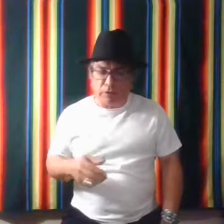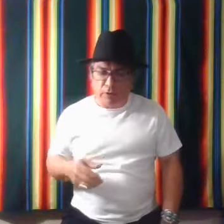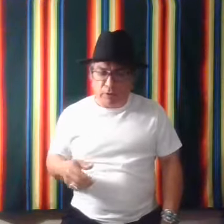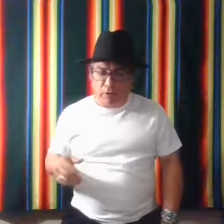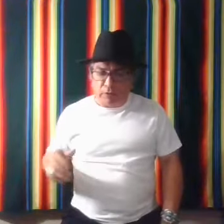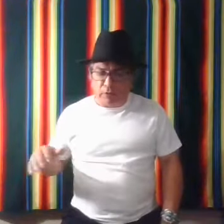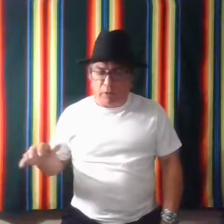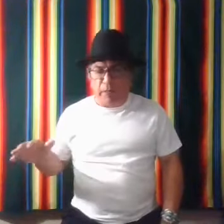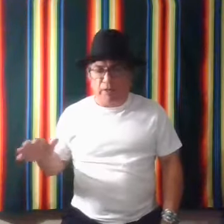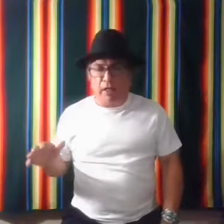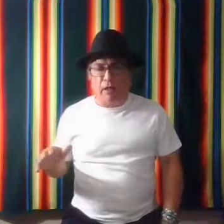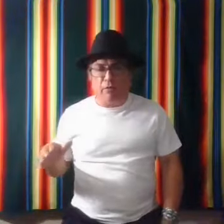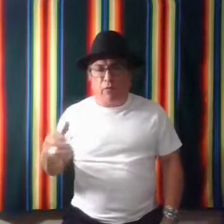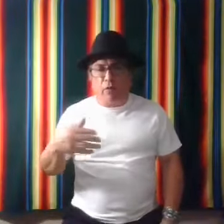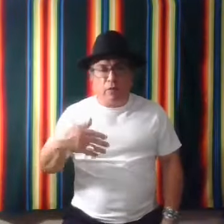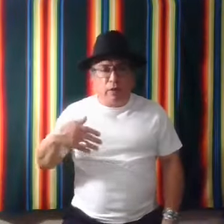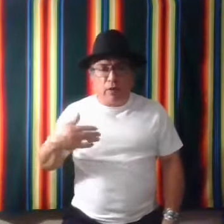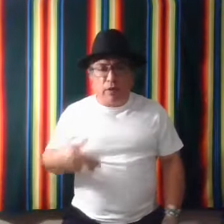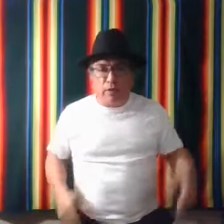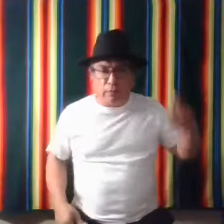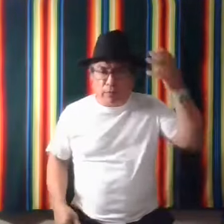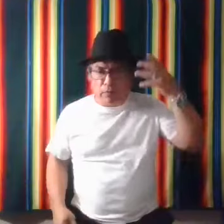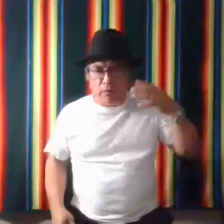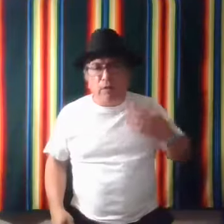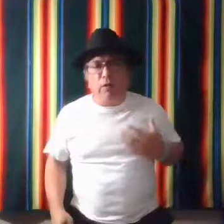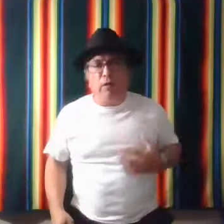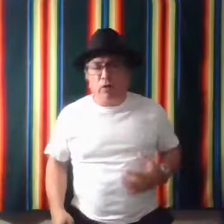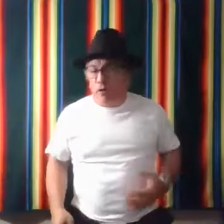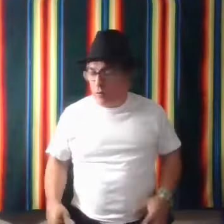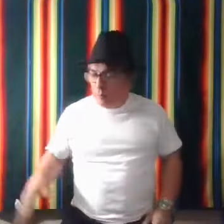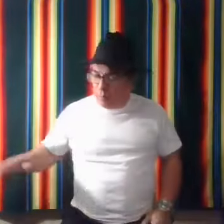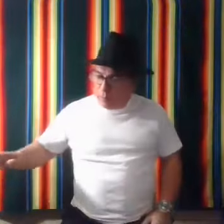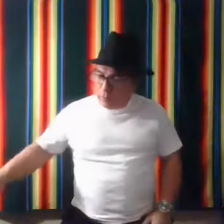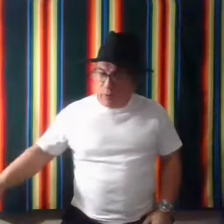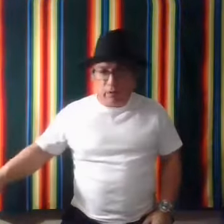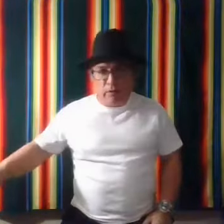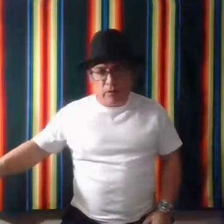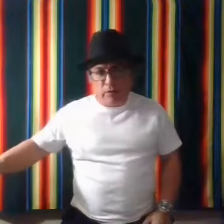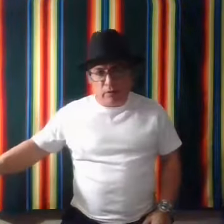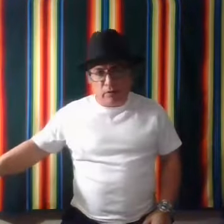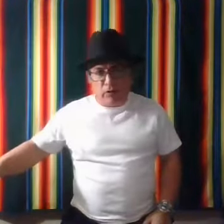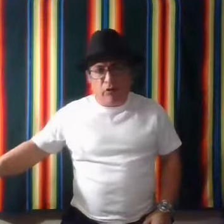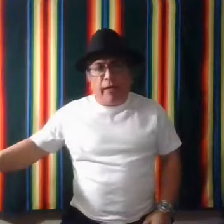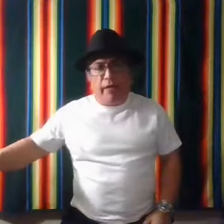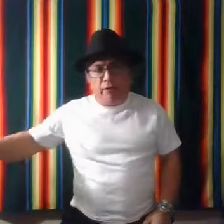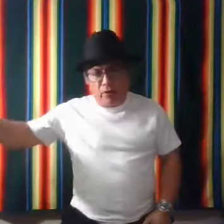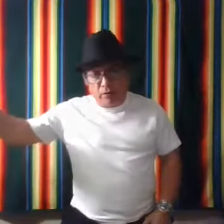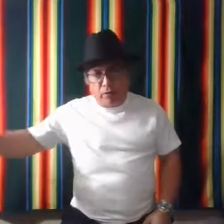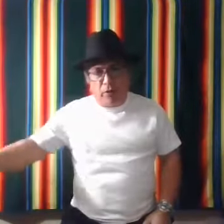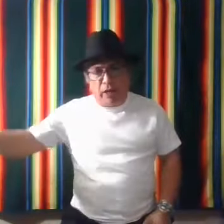So you can make a sign for, uh, a little girl. Do your hands on, you know, the